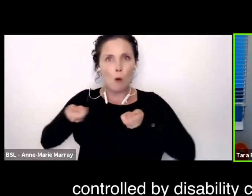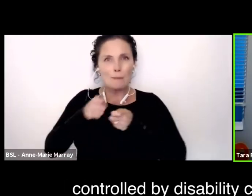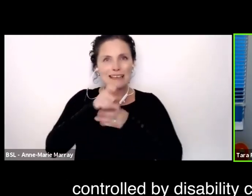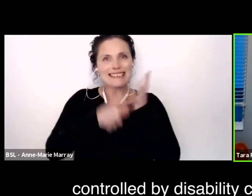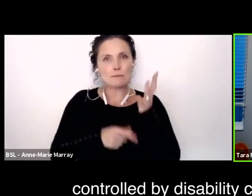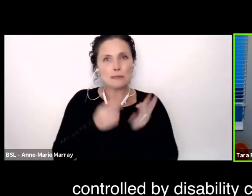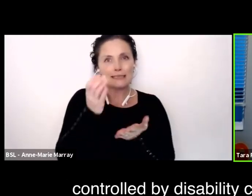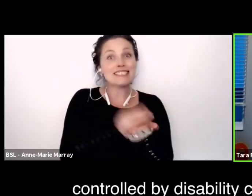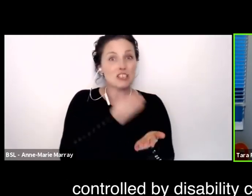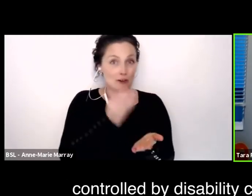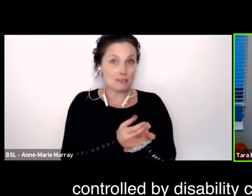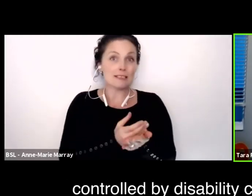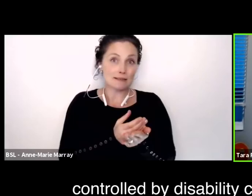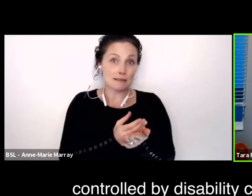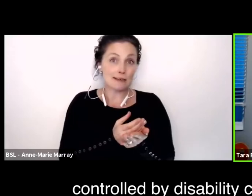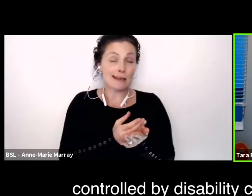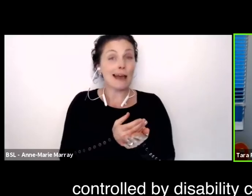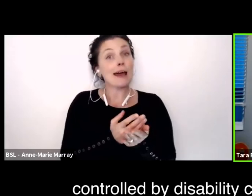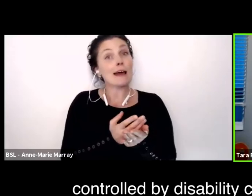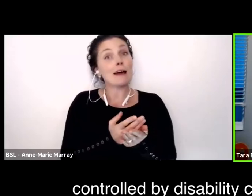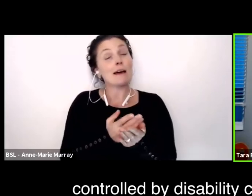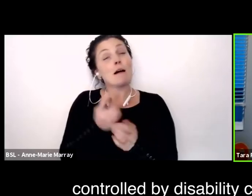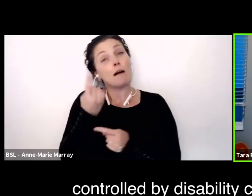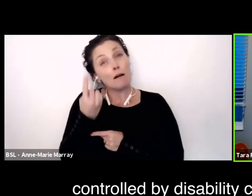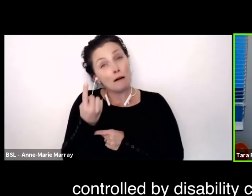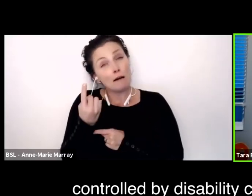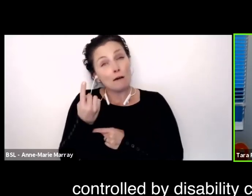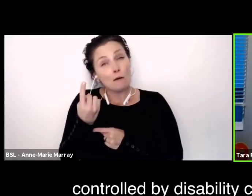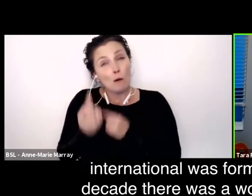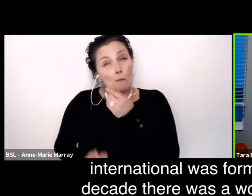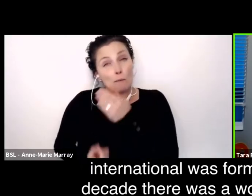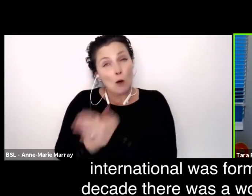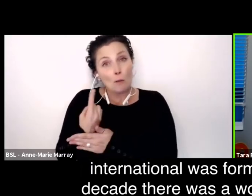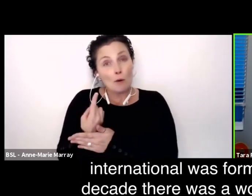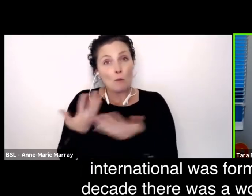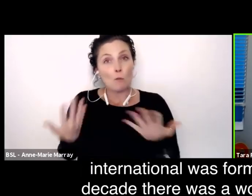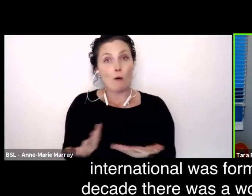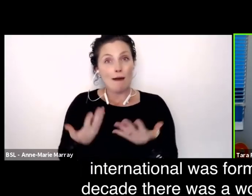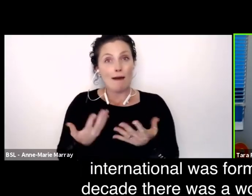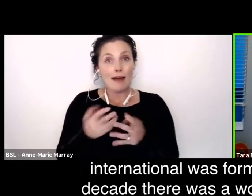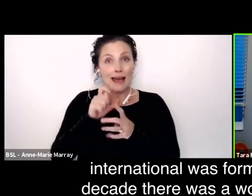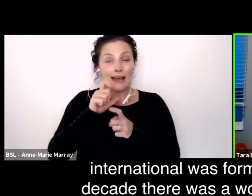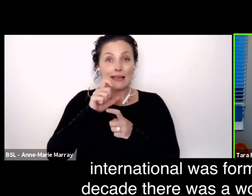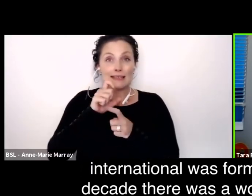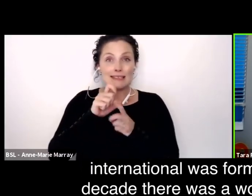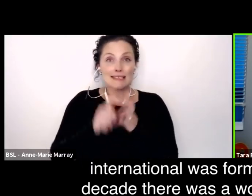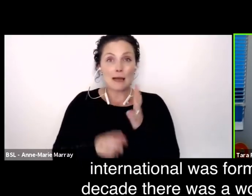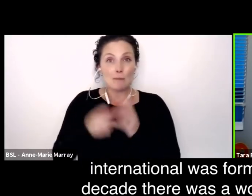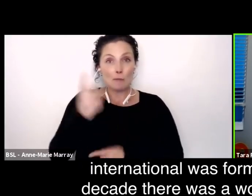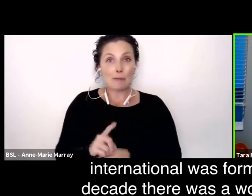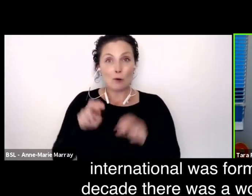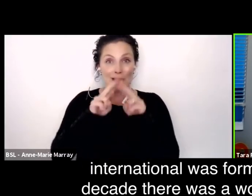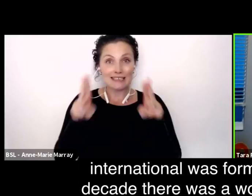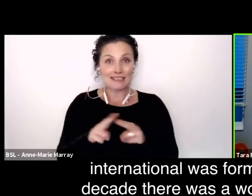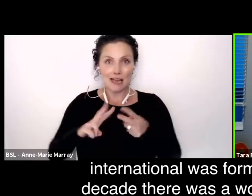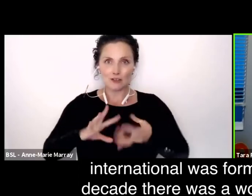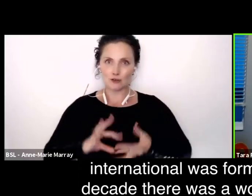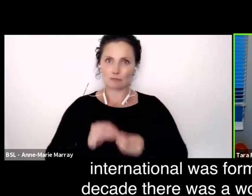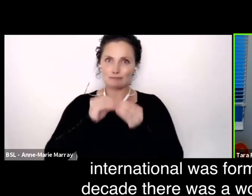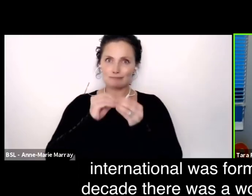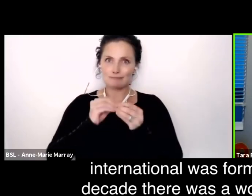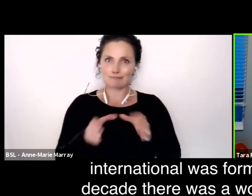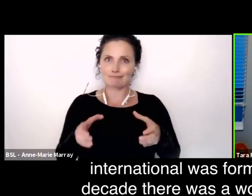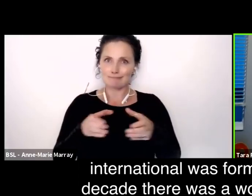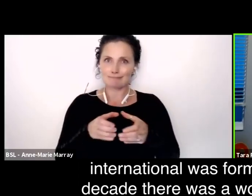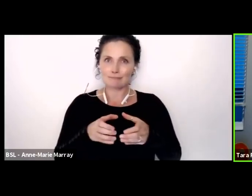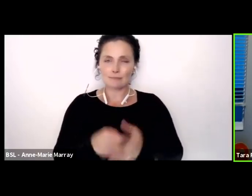charities, apart from that moment where Disabled People's International was formed. So after the decade, there